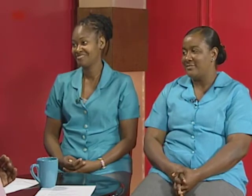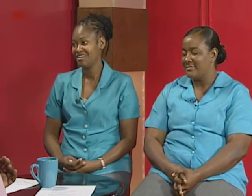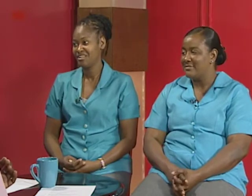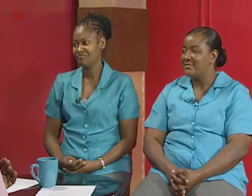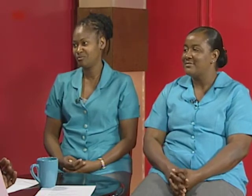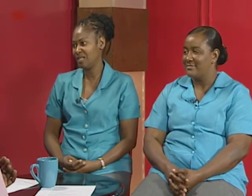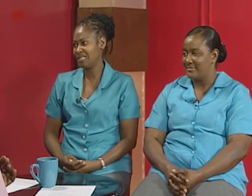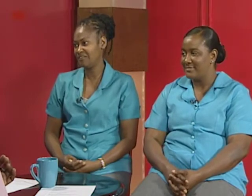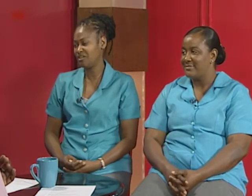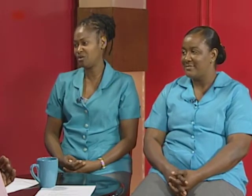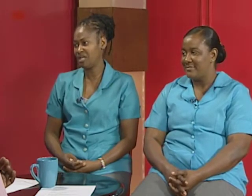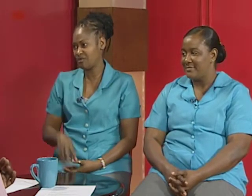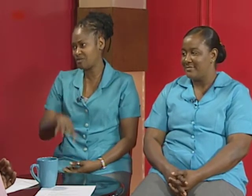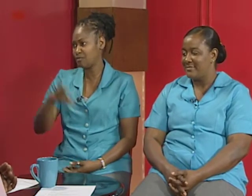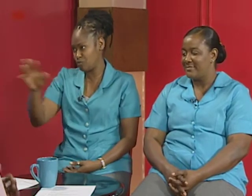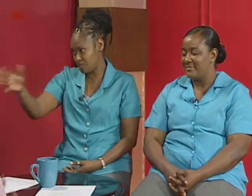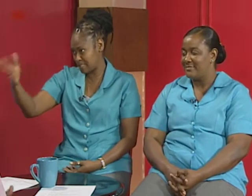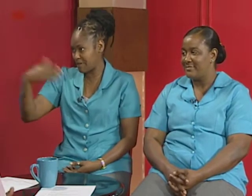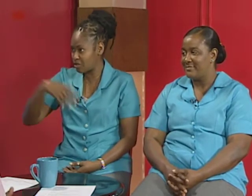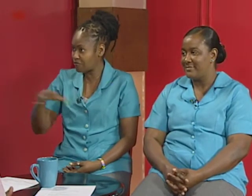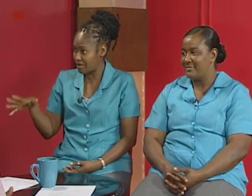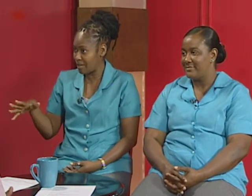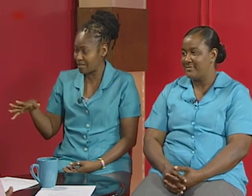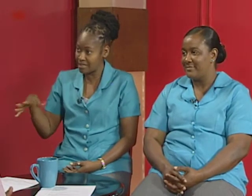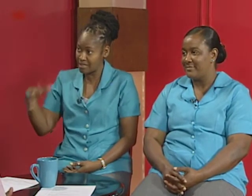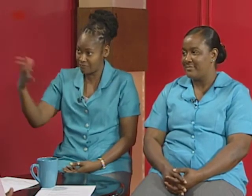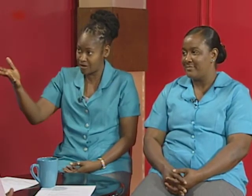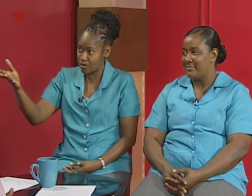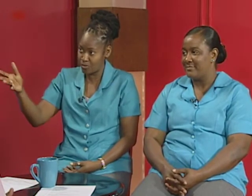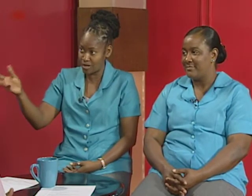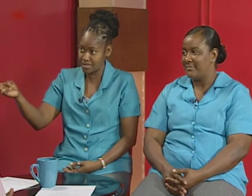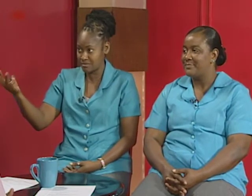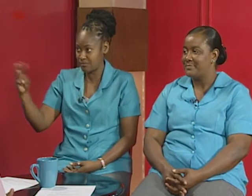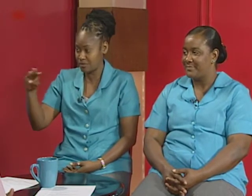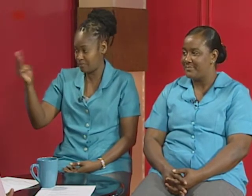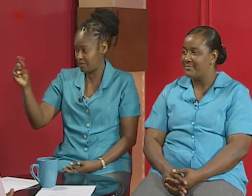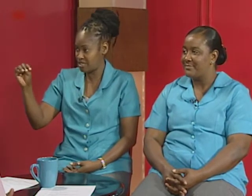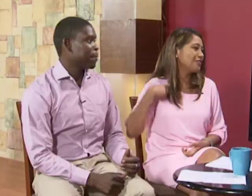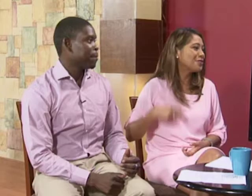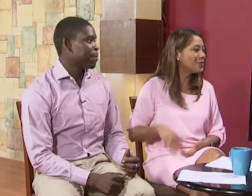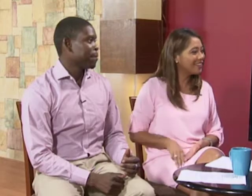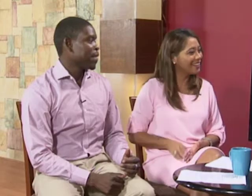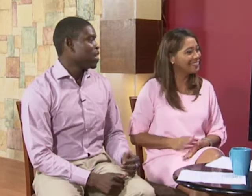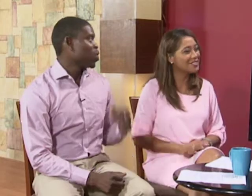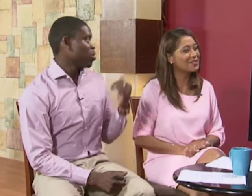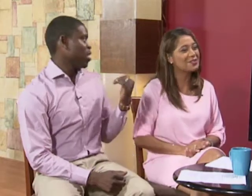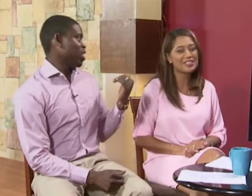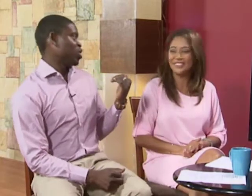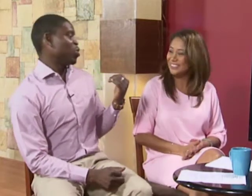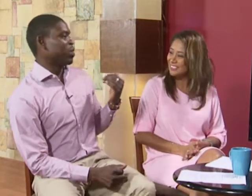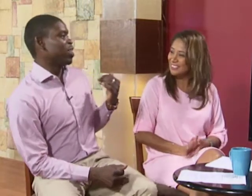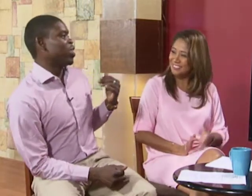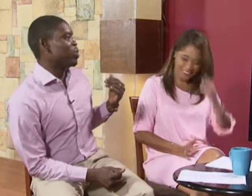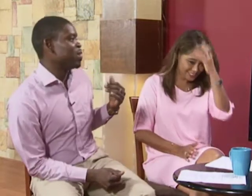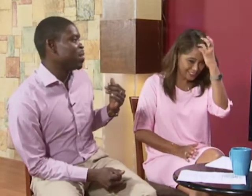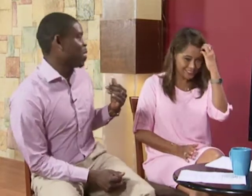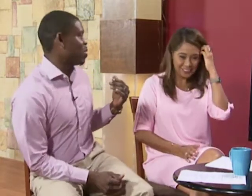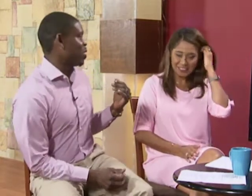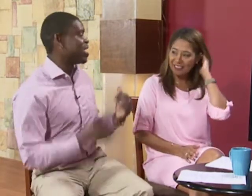whole name well if don't need you would split out for them and then they would figure out more or less okay so they give you what so it her would be probably her hair